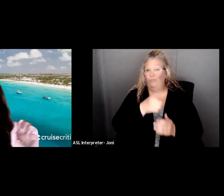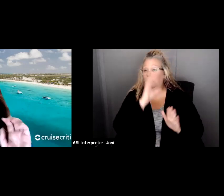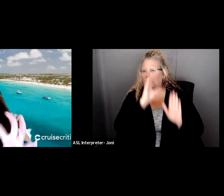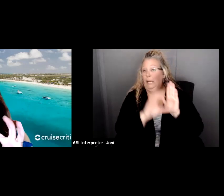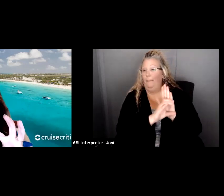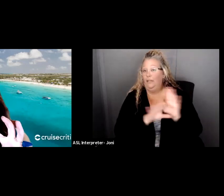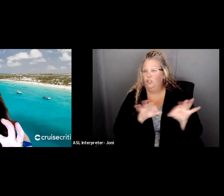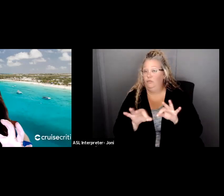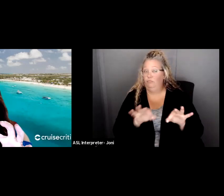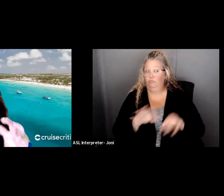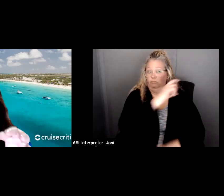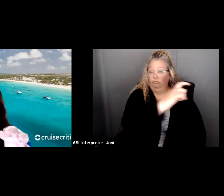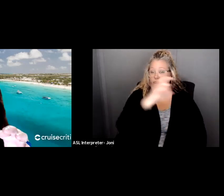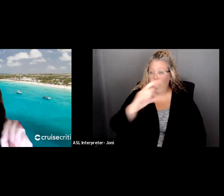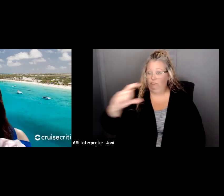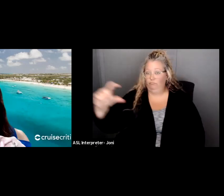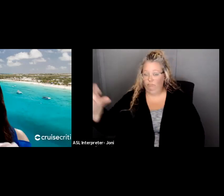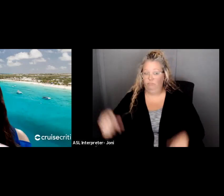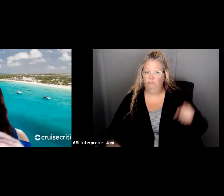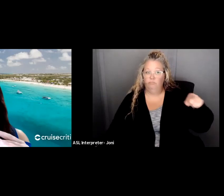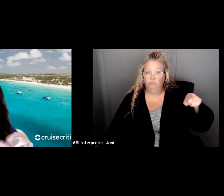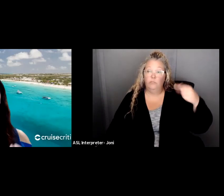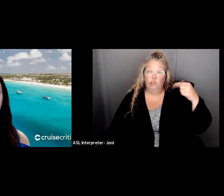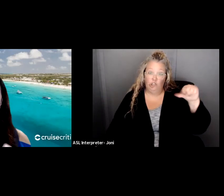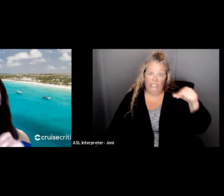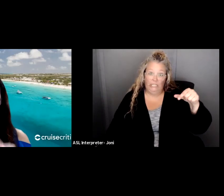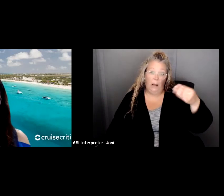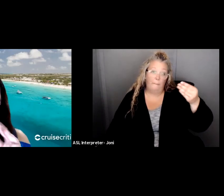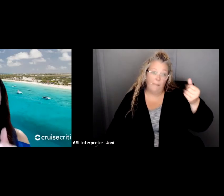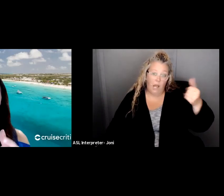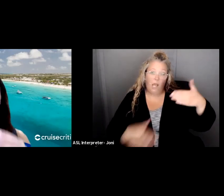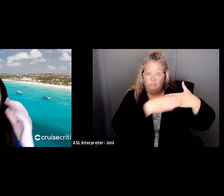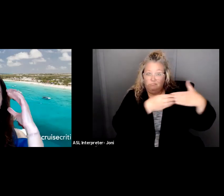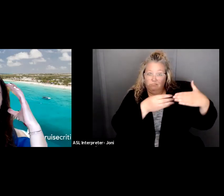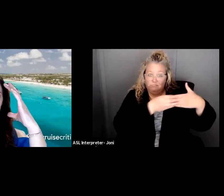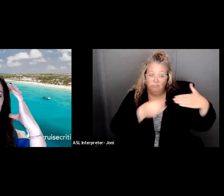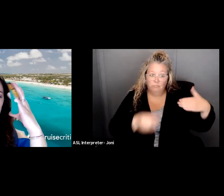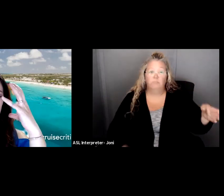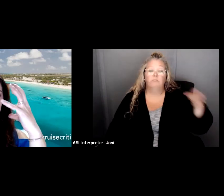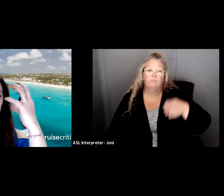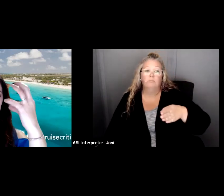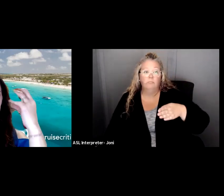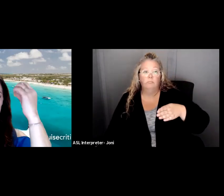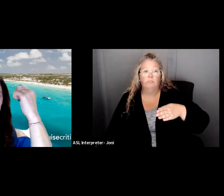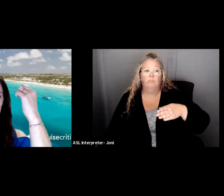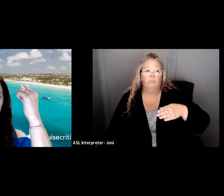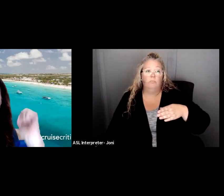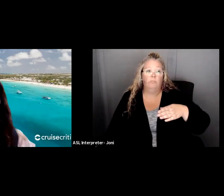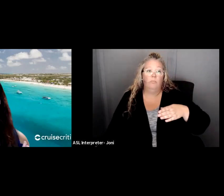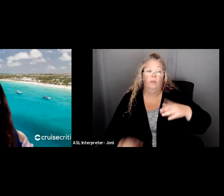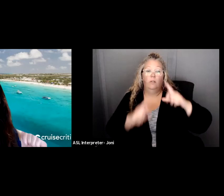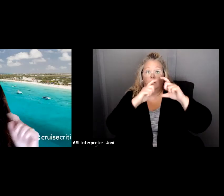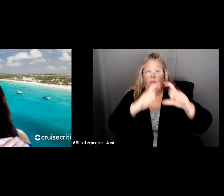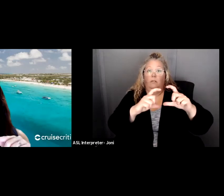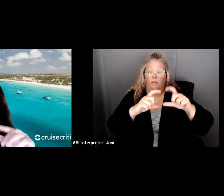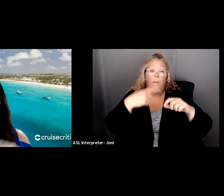money with an icon, um, that's green and has icon of dollar bills, people that's purple. And it has a icon of a person's head with gears